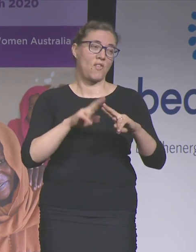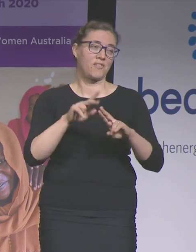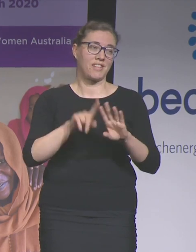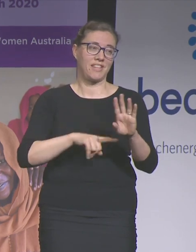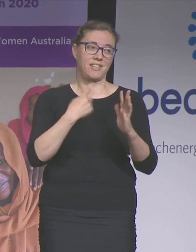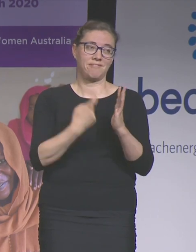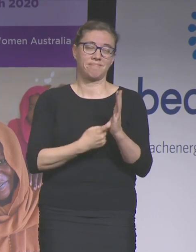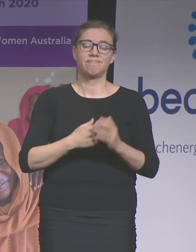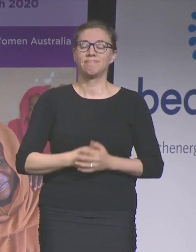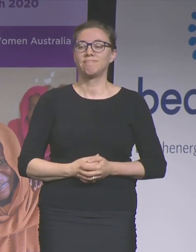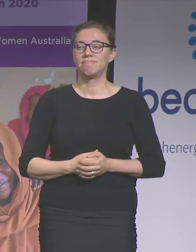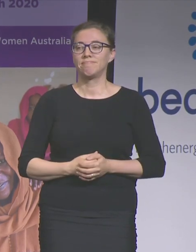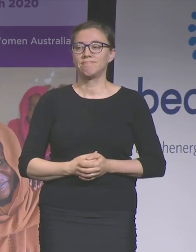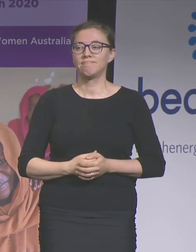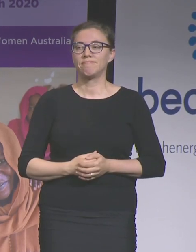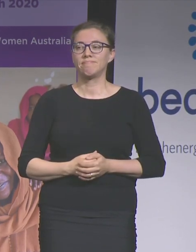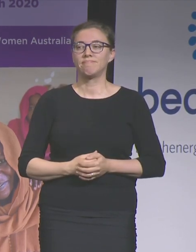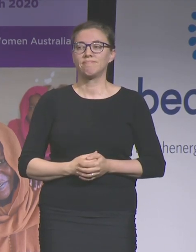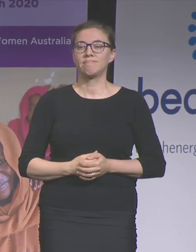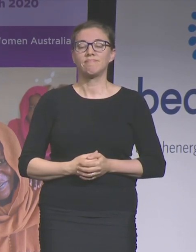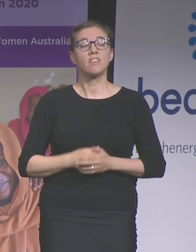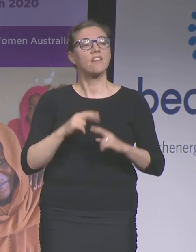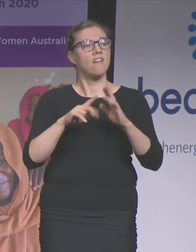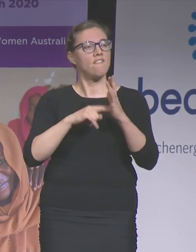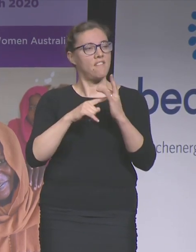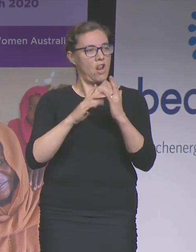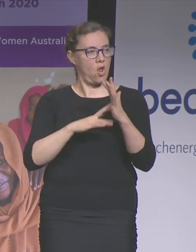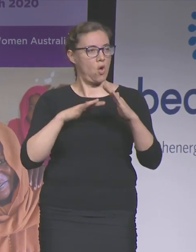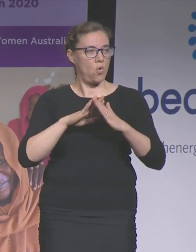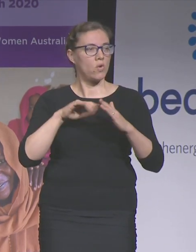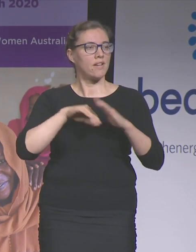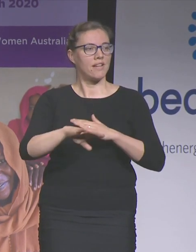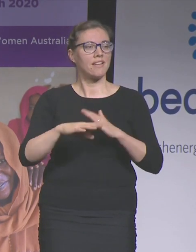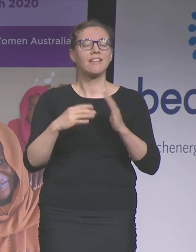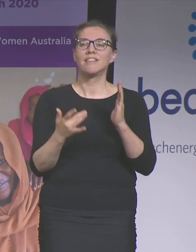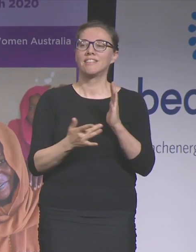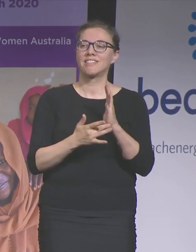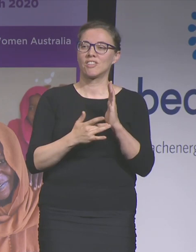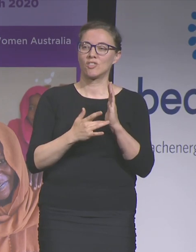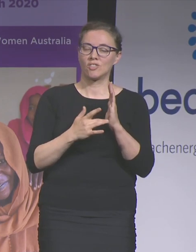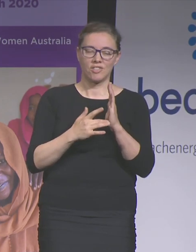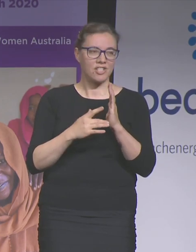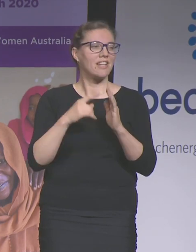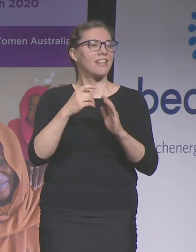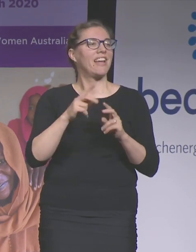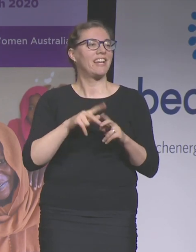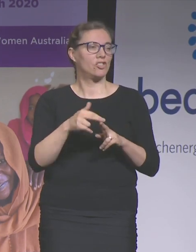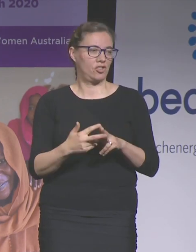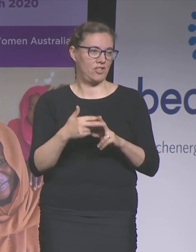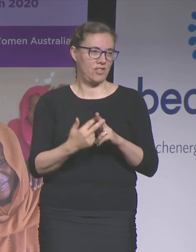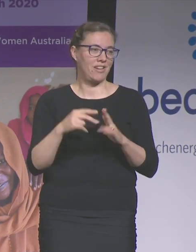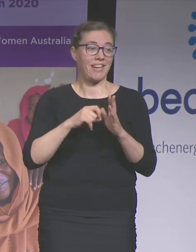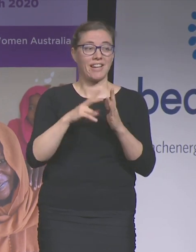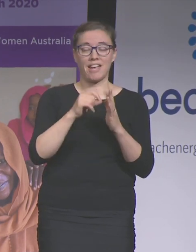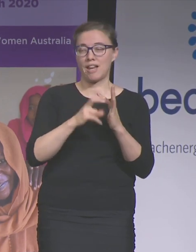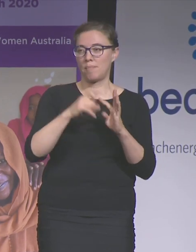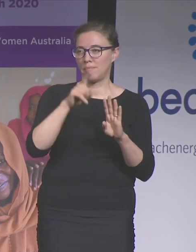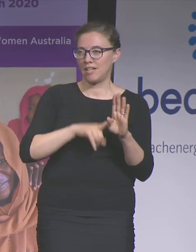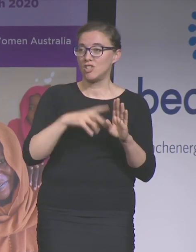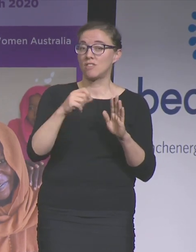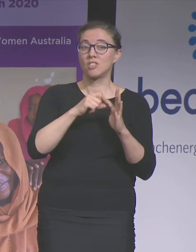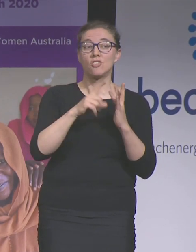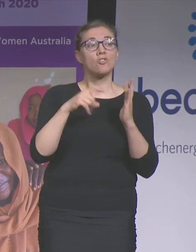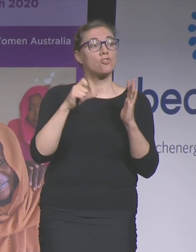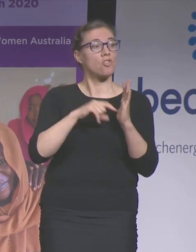She is an honorary fellow of the Australian Academy of Technology and Engineering. She holds honorary doctorates of law from the University of Sydney,